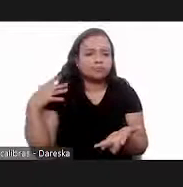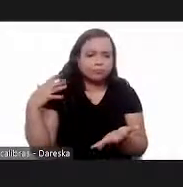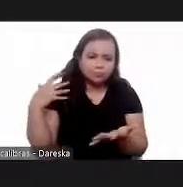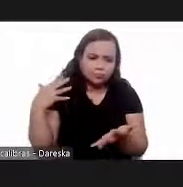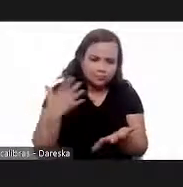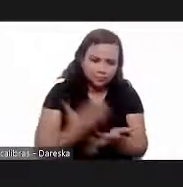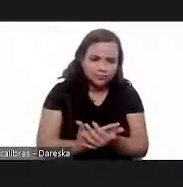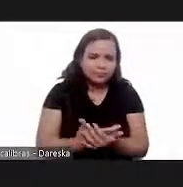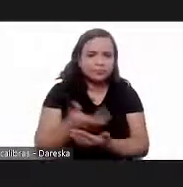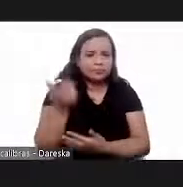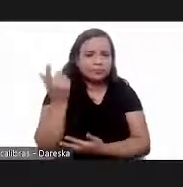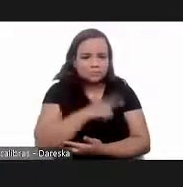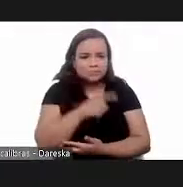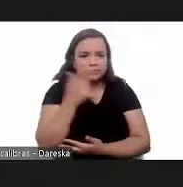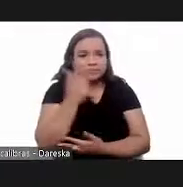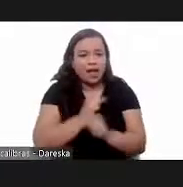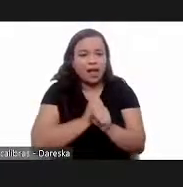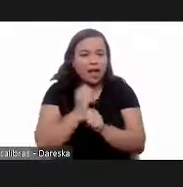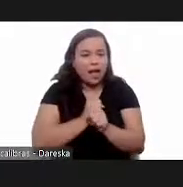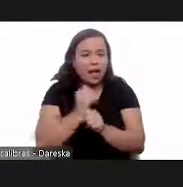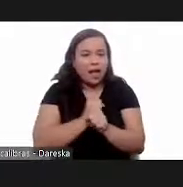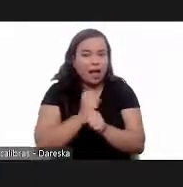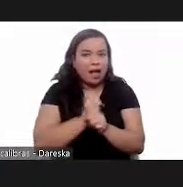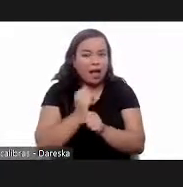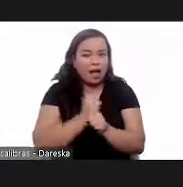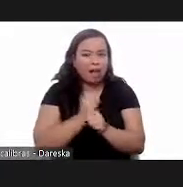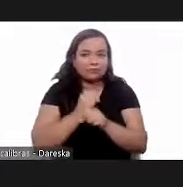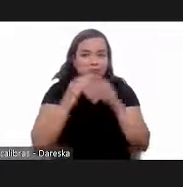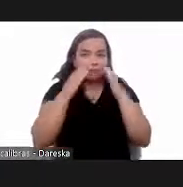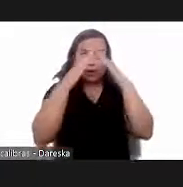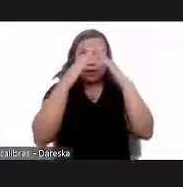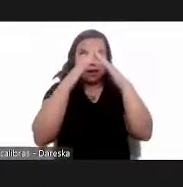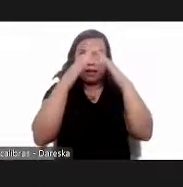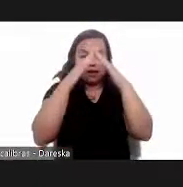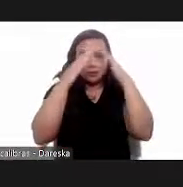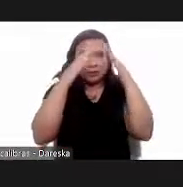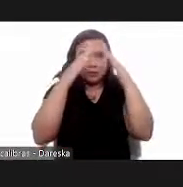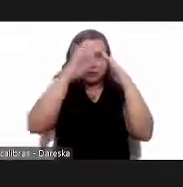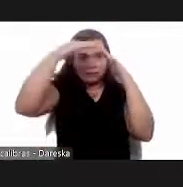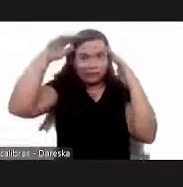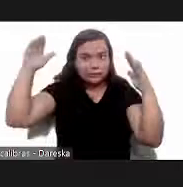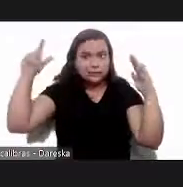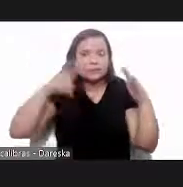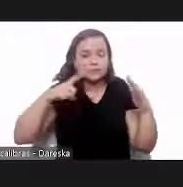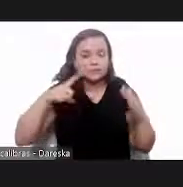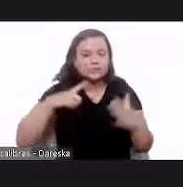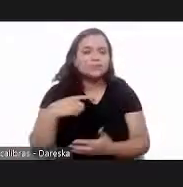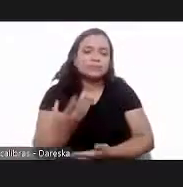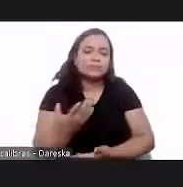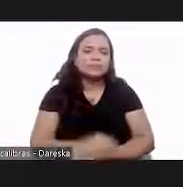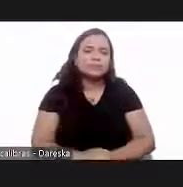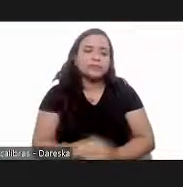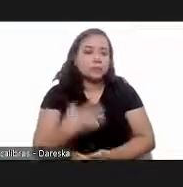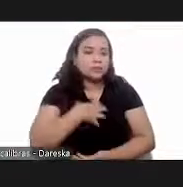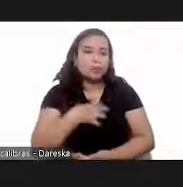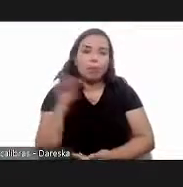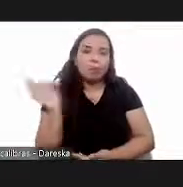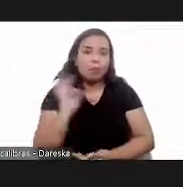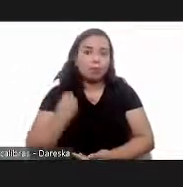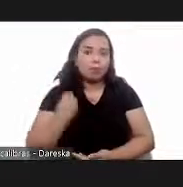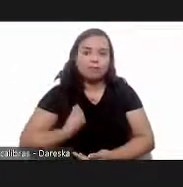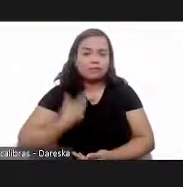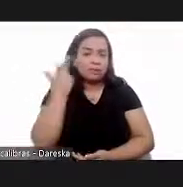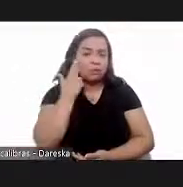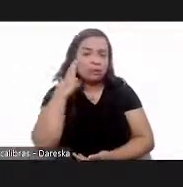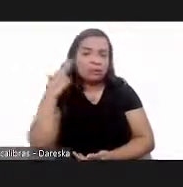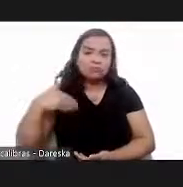i lived for years in a house with a lot of cracks in the walls i do well with chagas i don't have any symptoms i